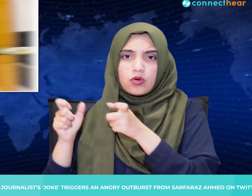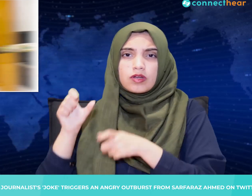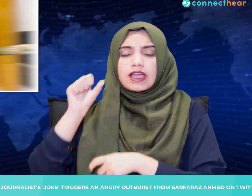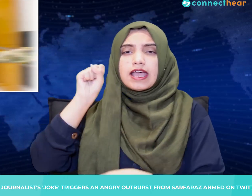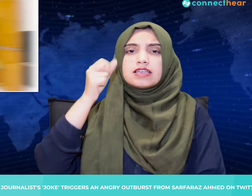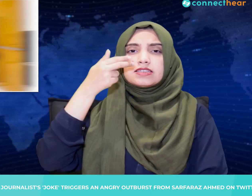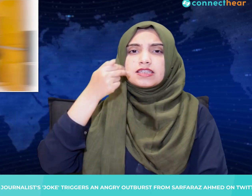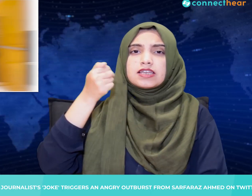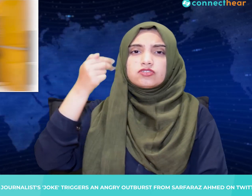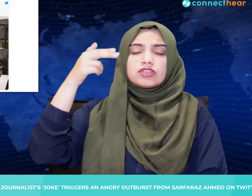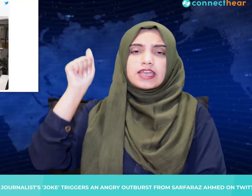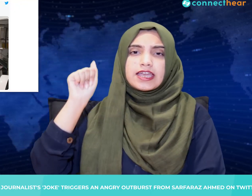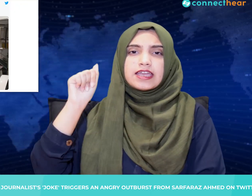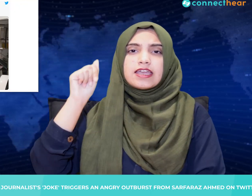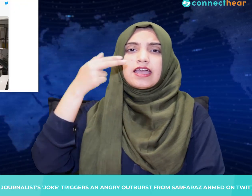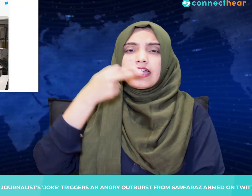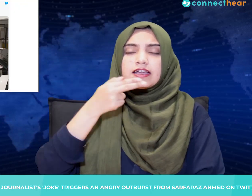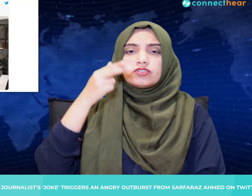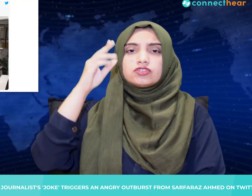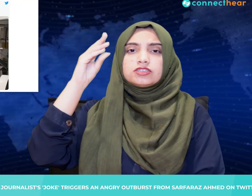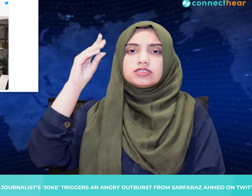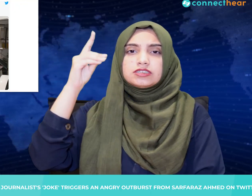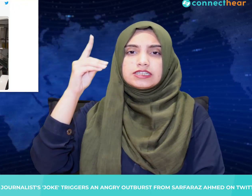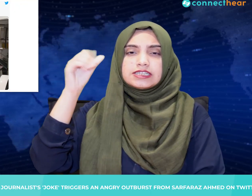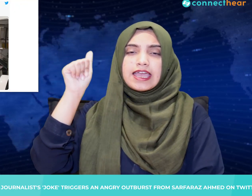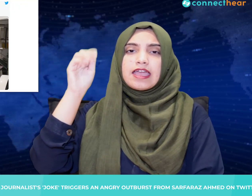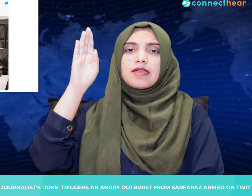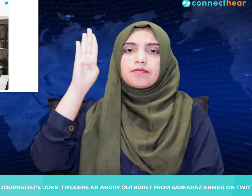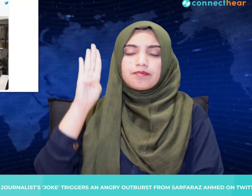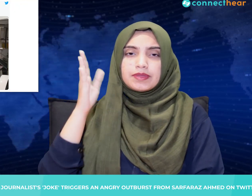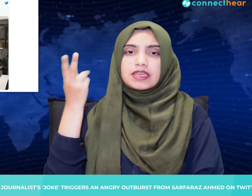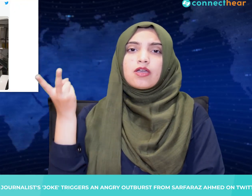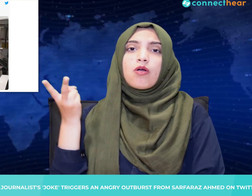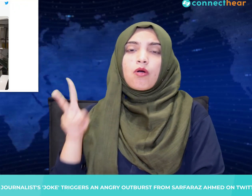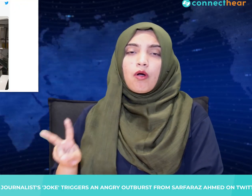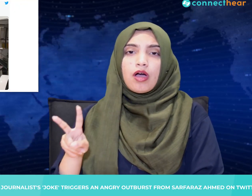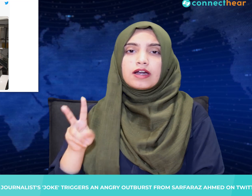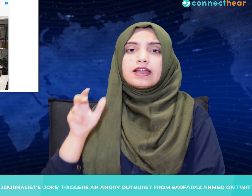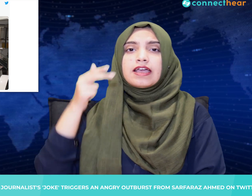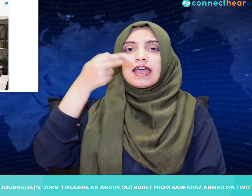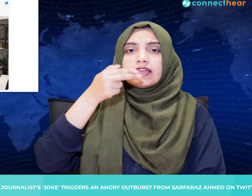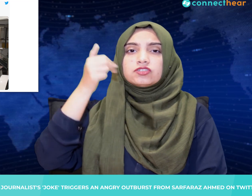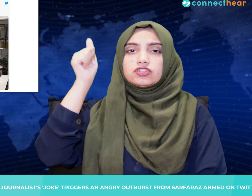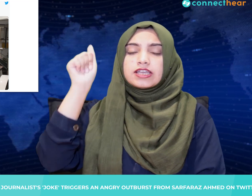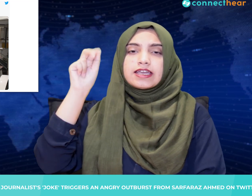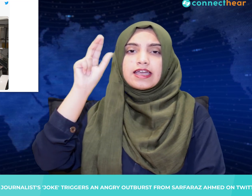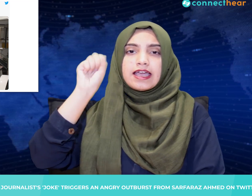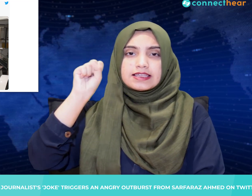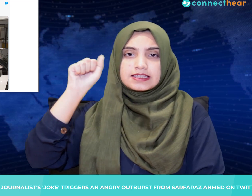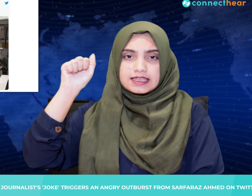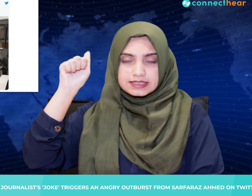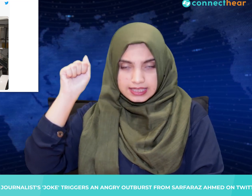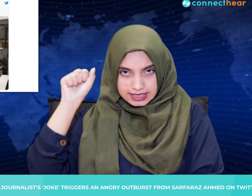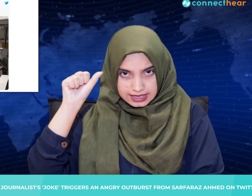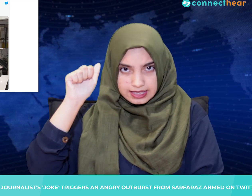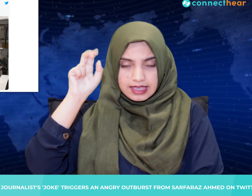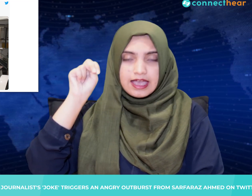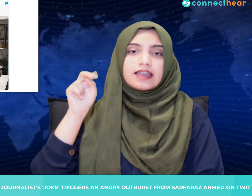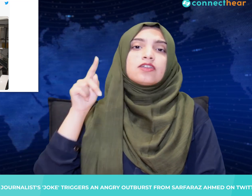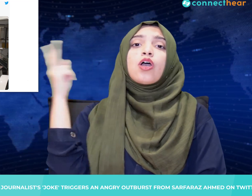and Hasan Ali couldn't get enough of the video either. They posted replies